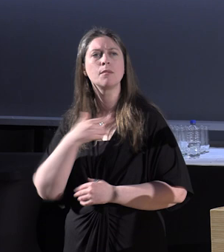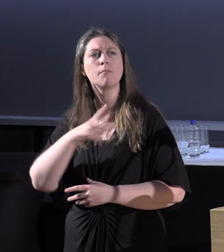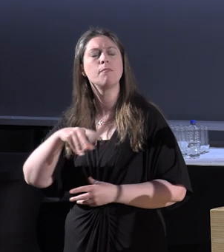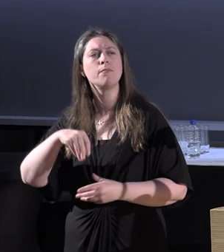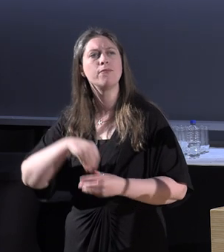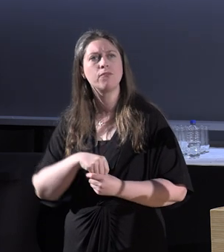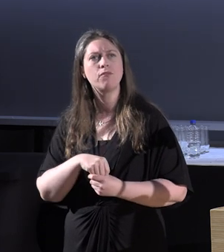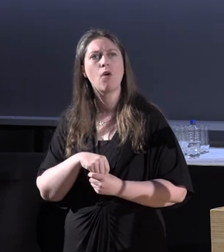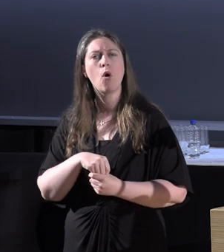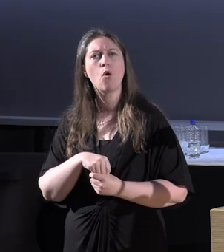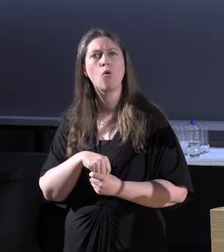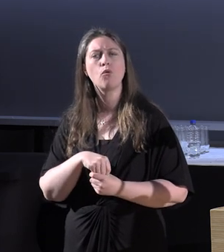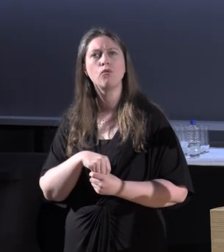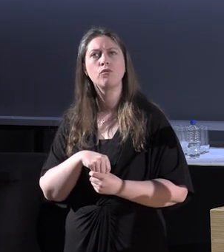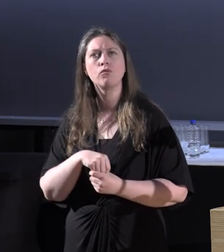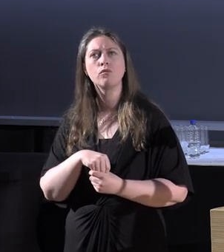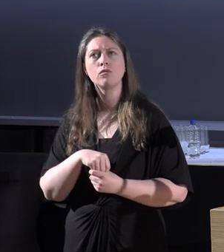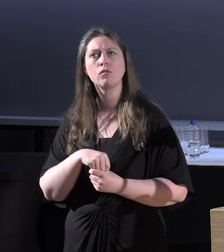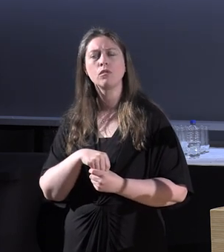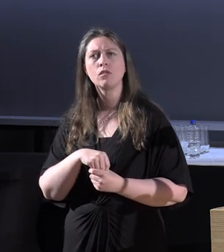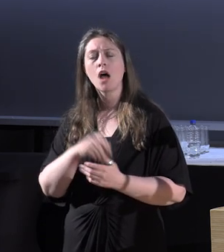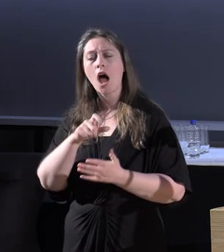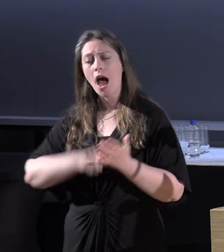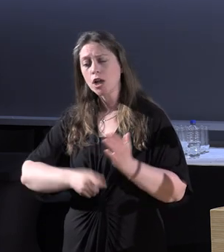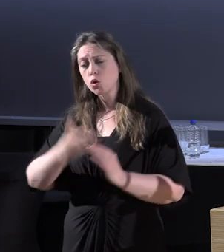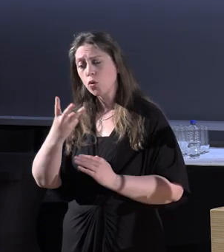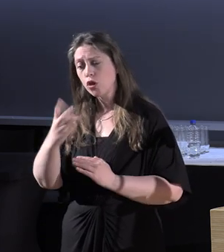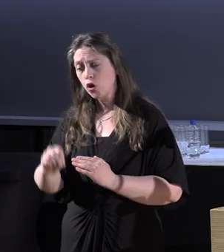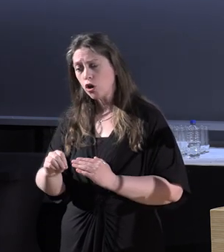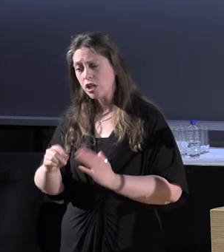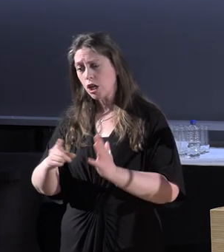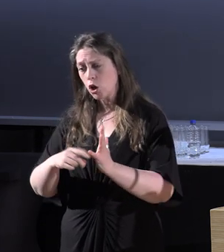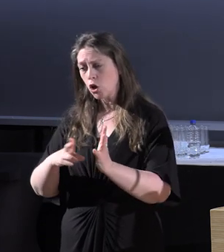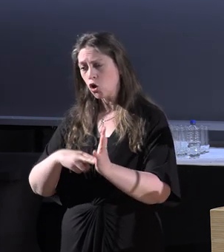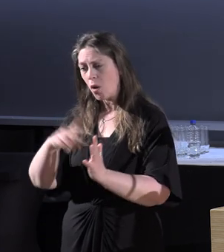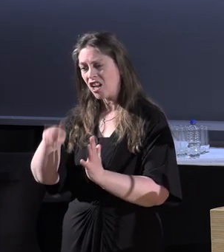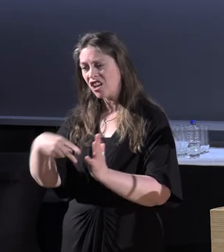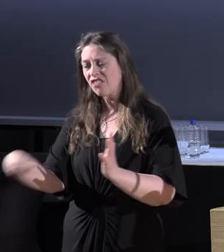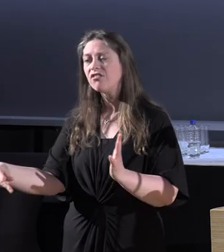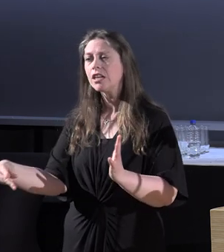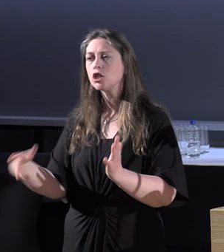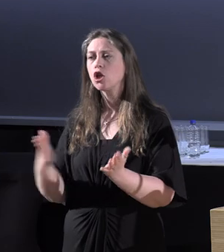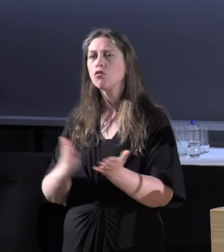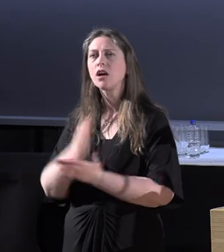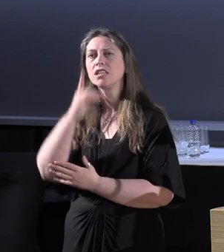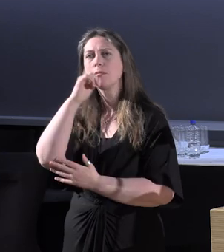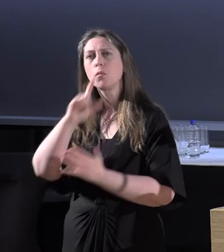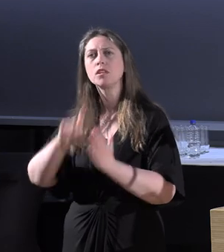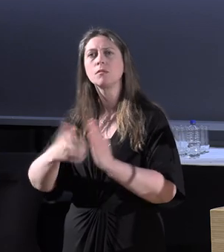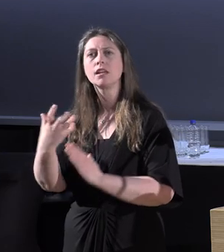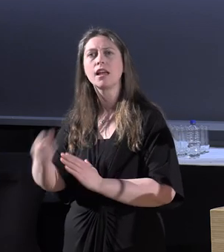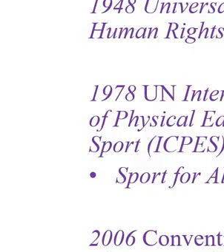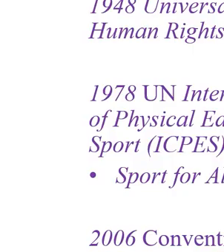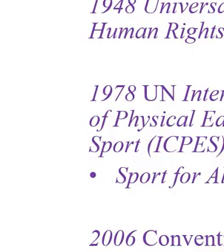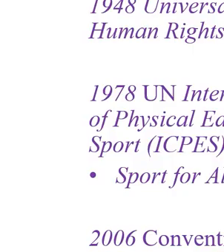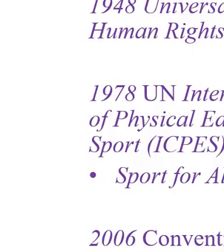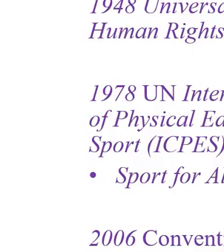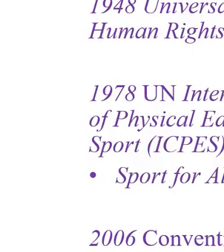in the Article 30 of the UN Convention on the Rights of Persons with Disability.